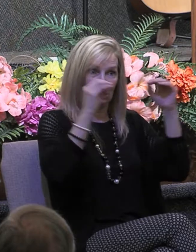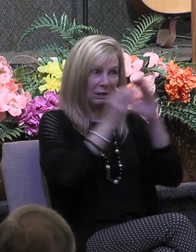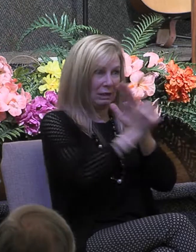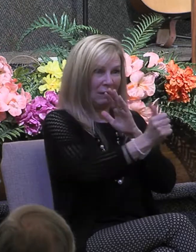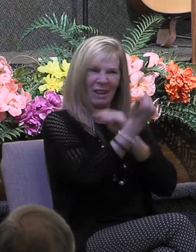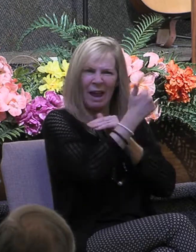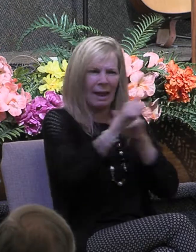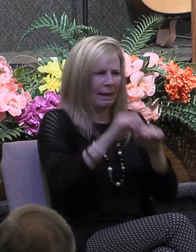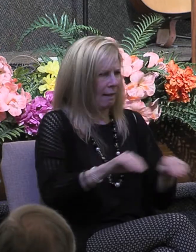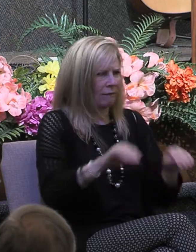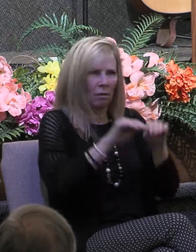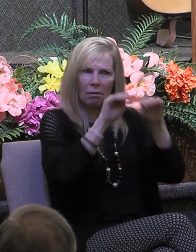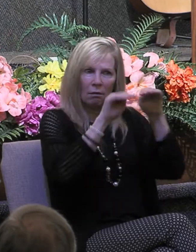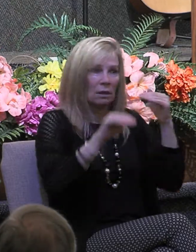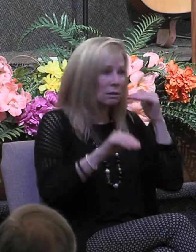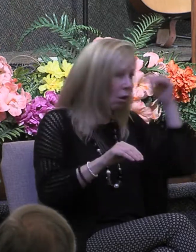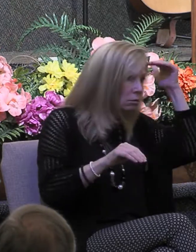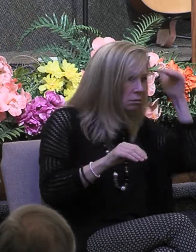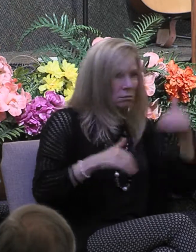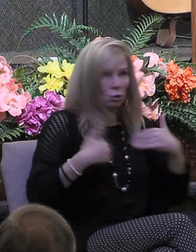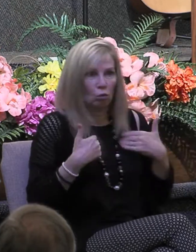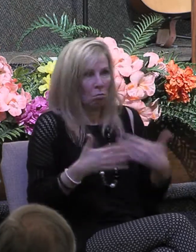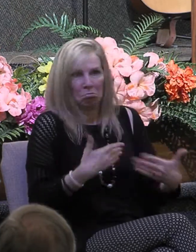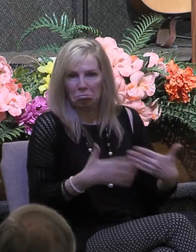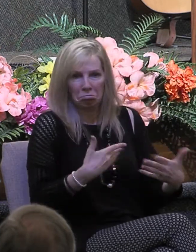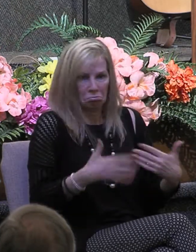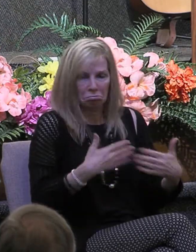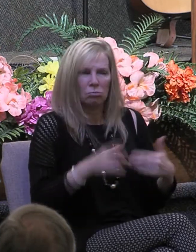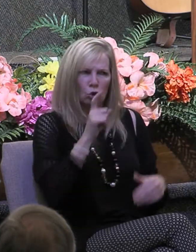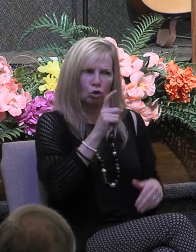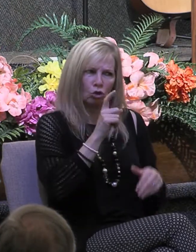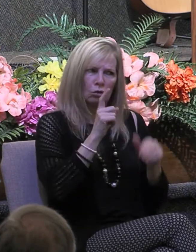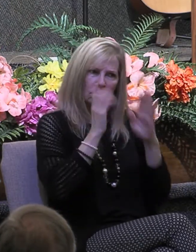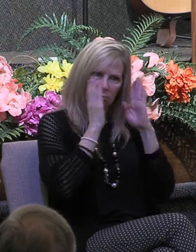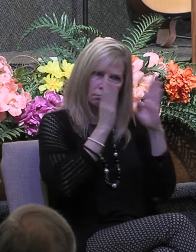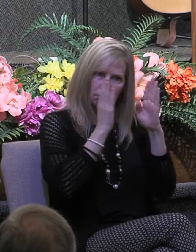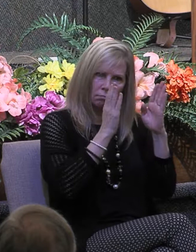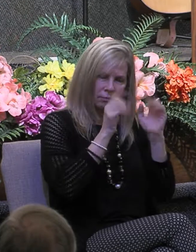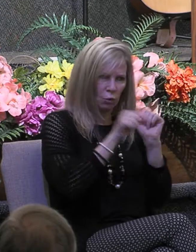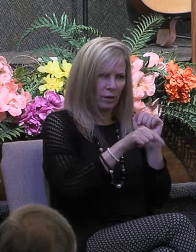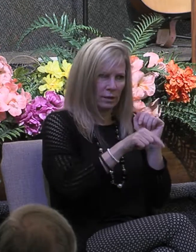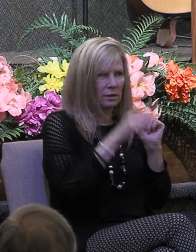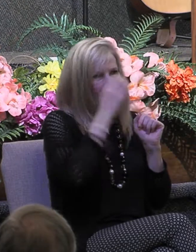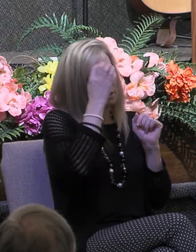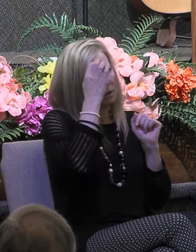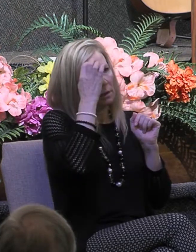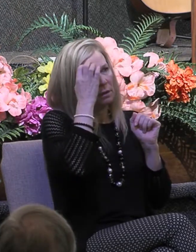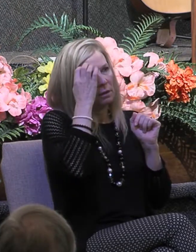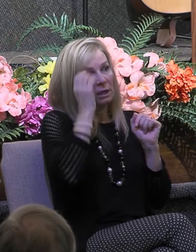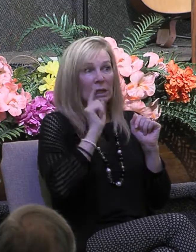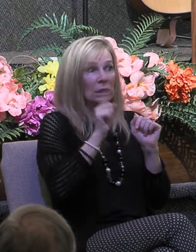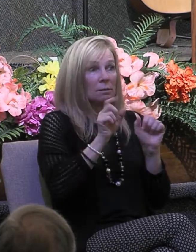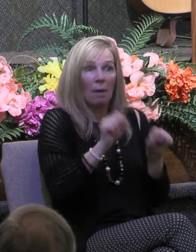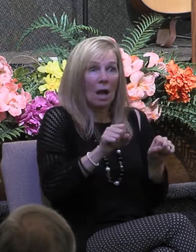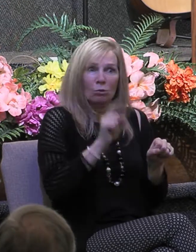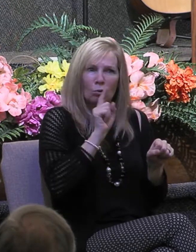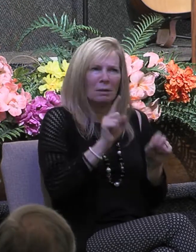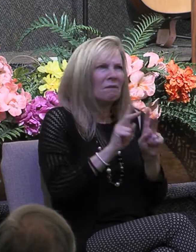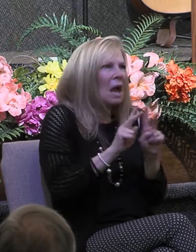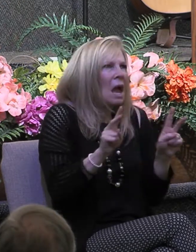adults or youth ought to pay careful attention to see it's very possible to be an incredibly dynamic